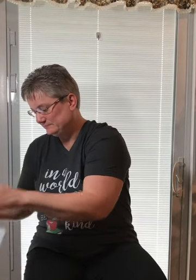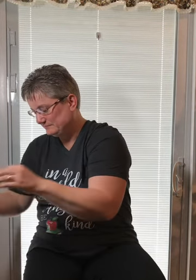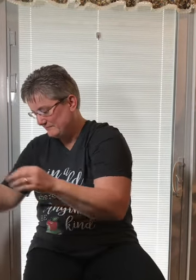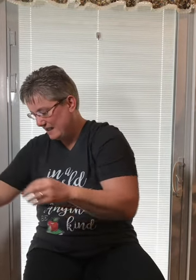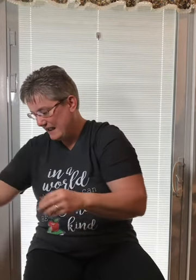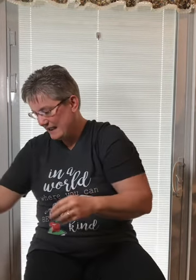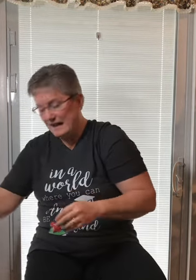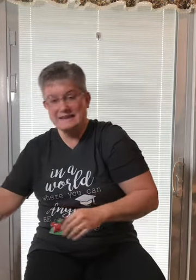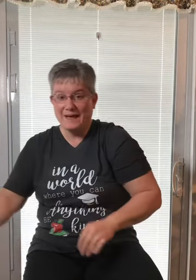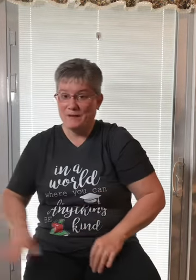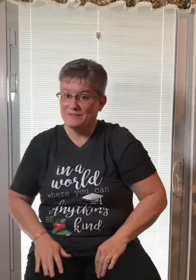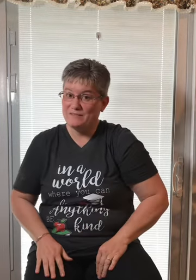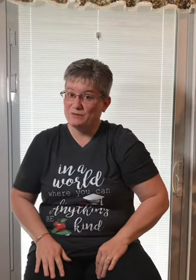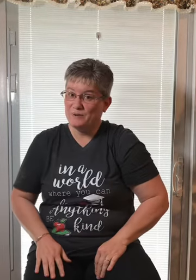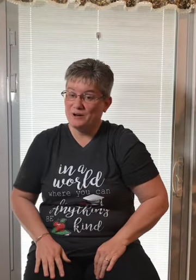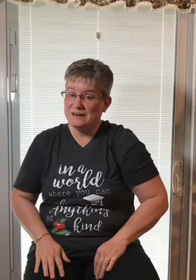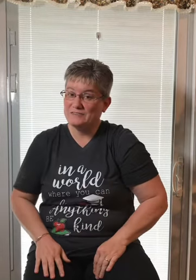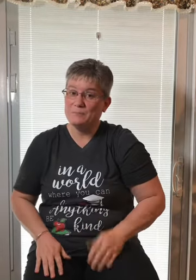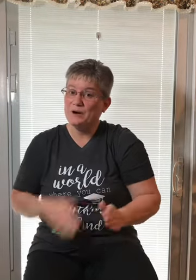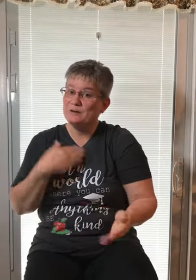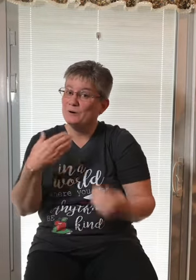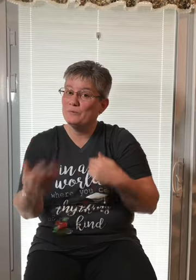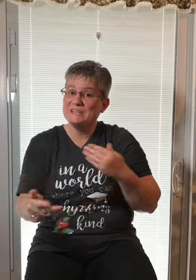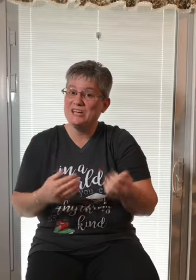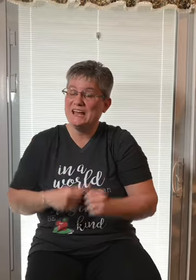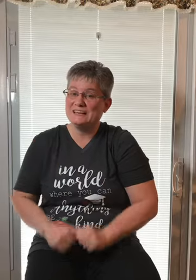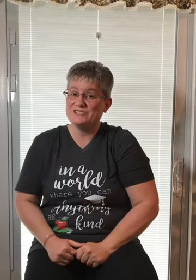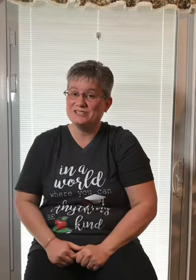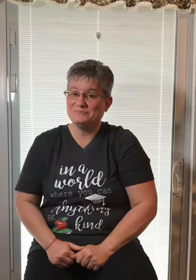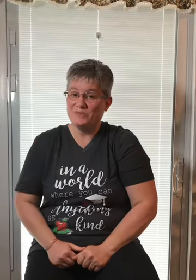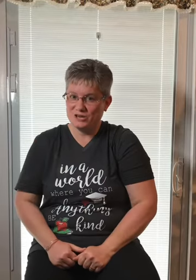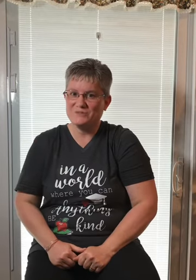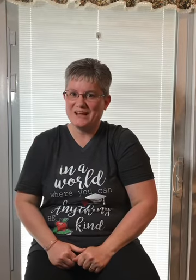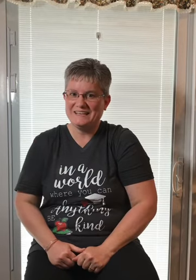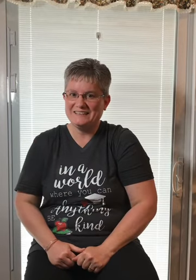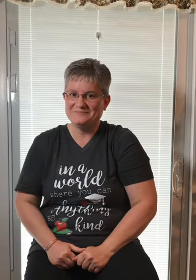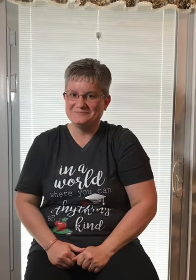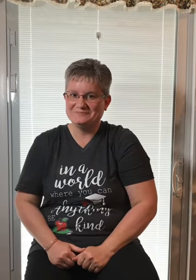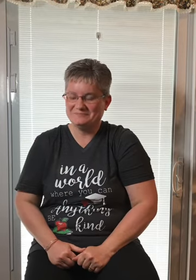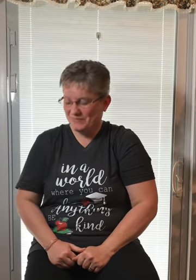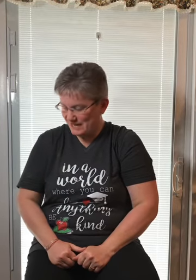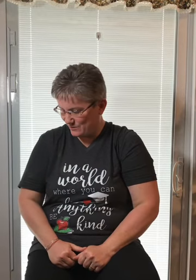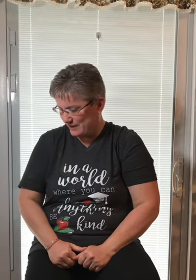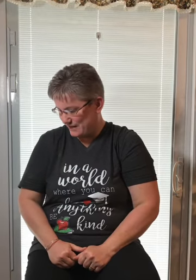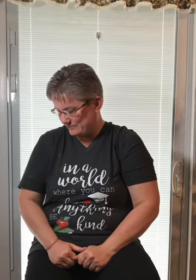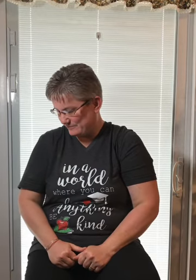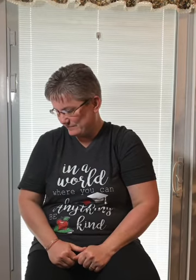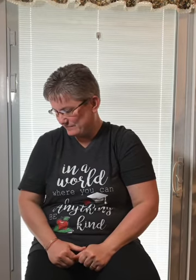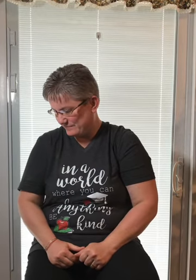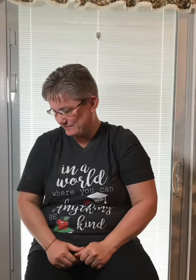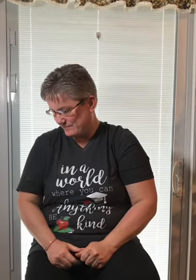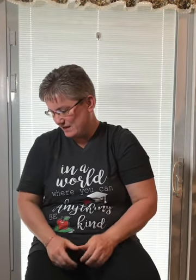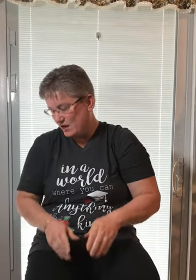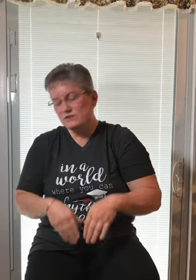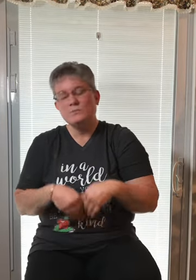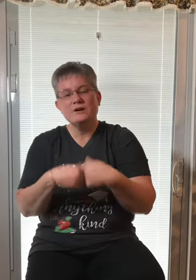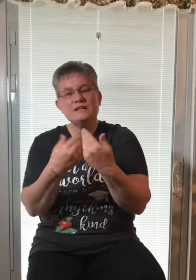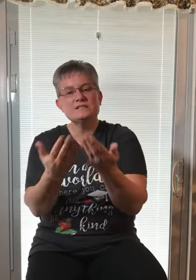Now my favorite part. The part we change. Are you ready? Here we go. the word is